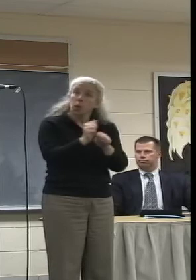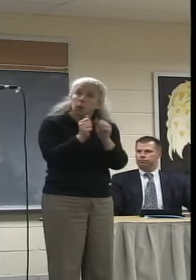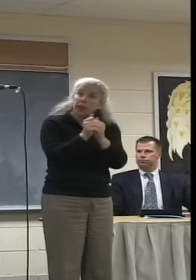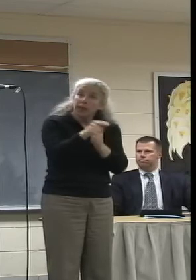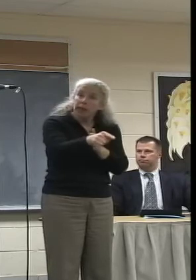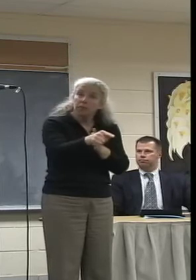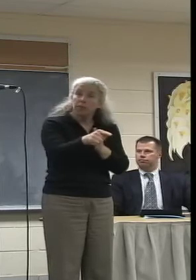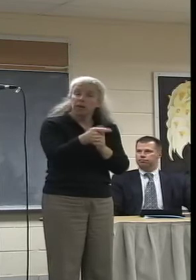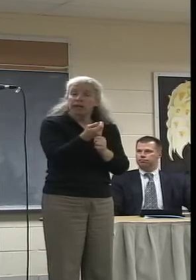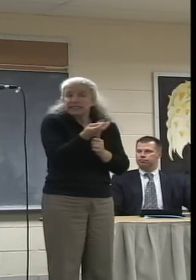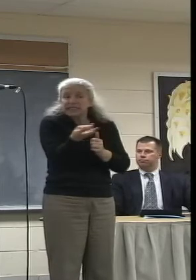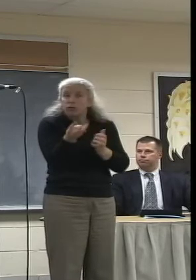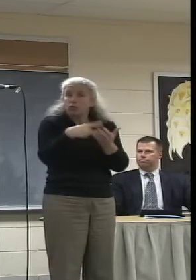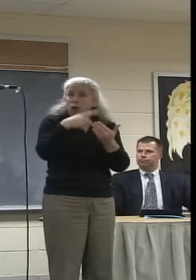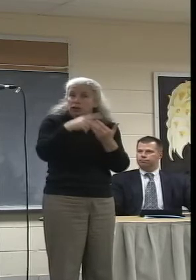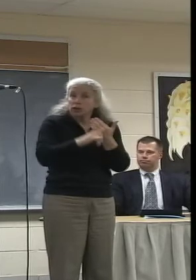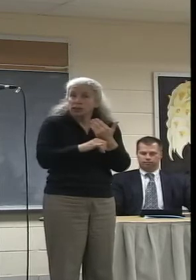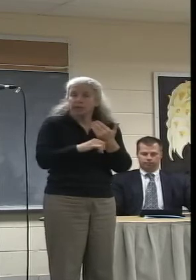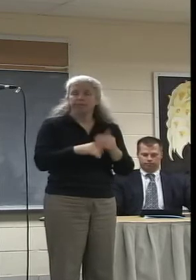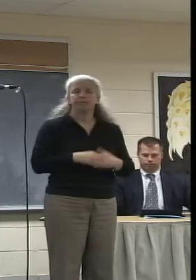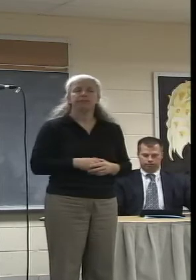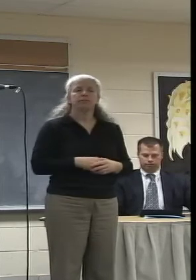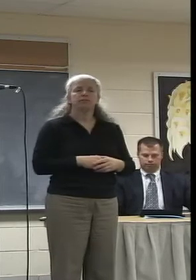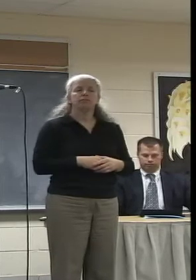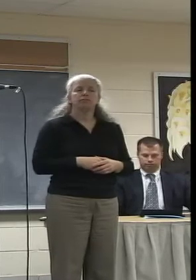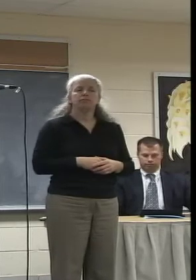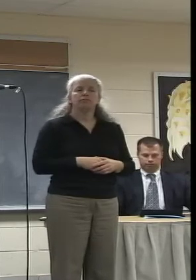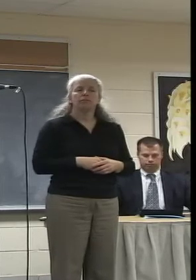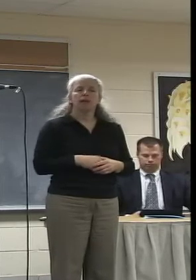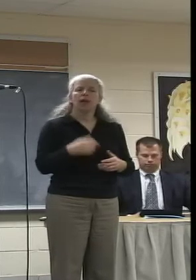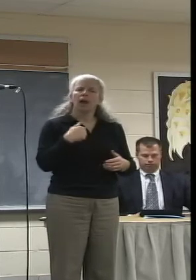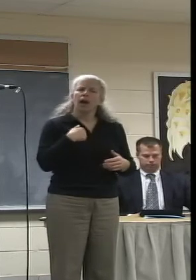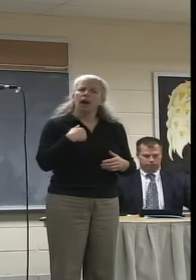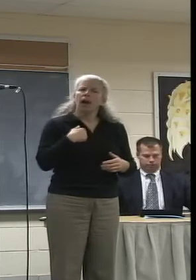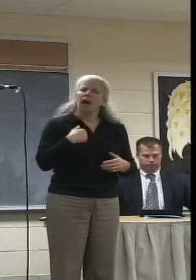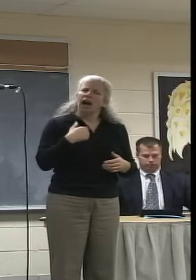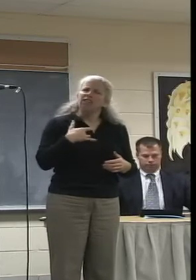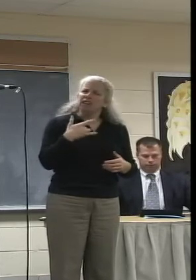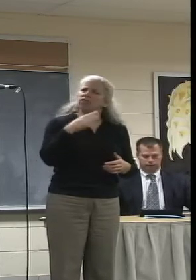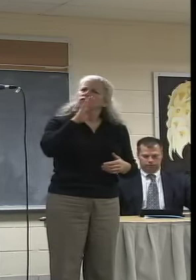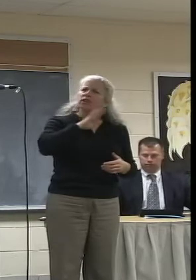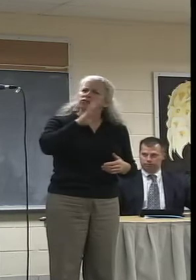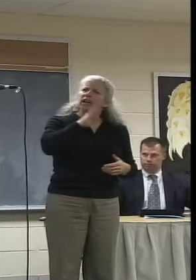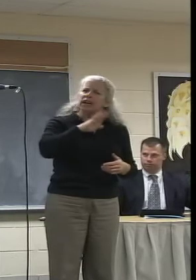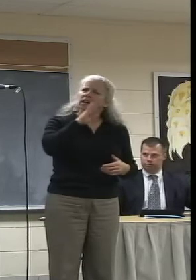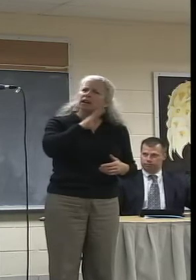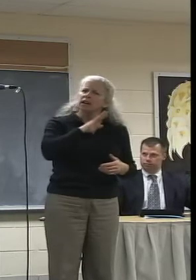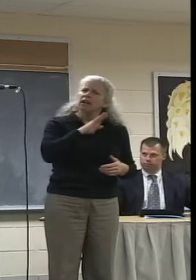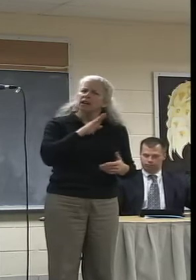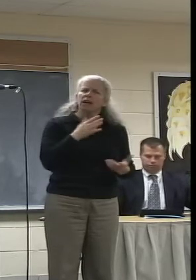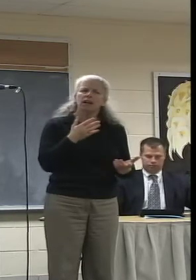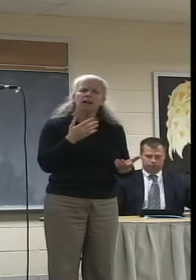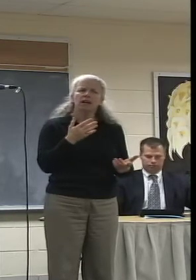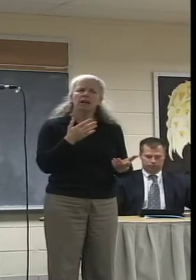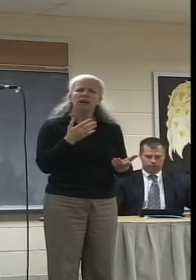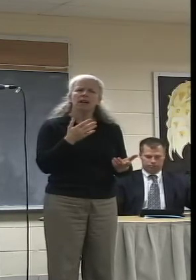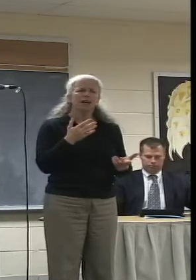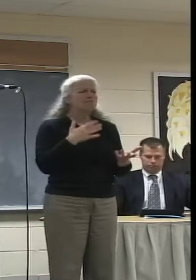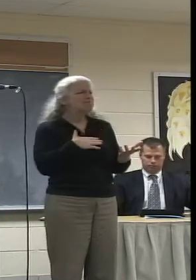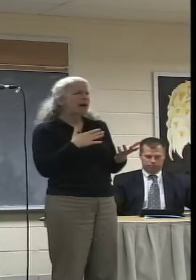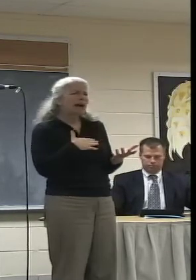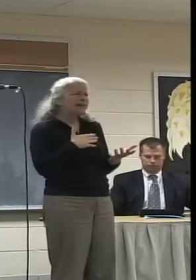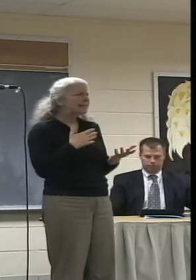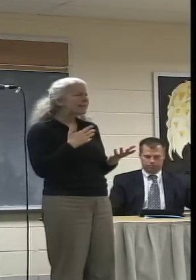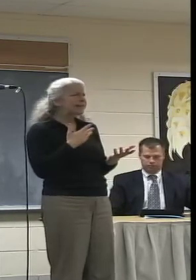on some projects. But the other part was I was beginning to feel a little frustrated with just where I was or